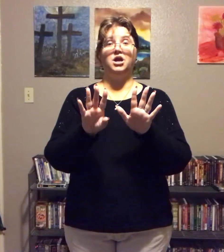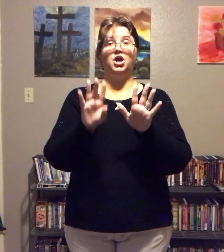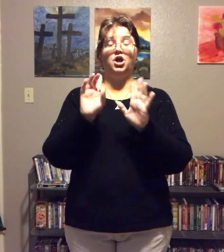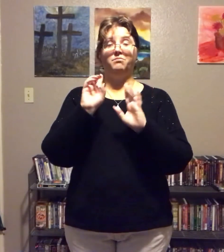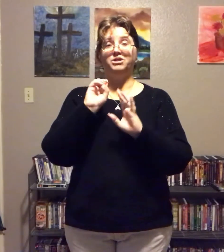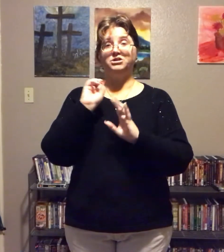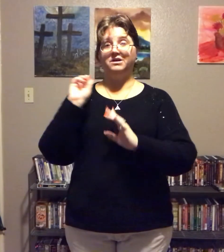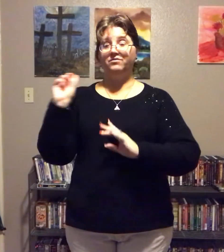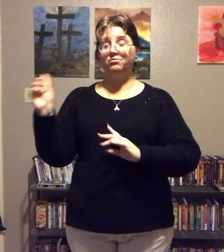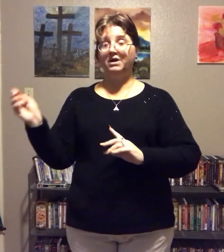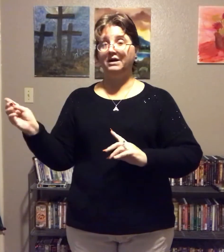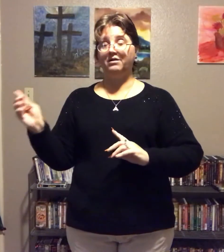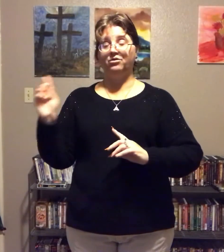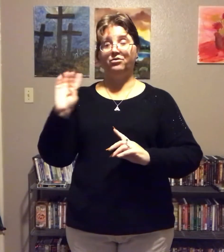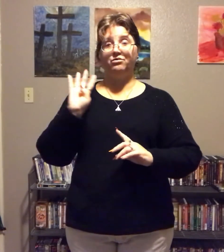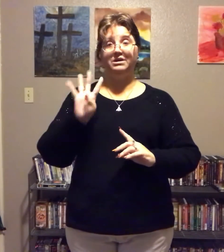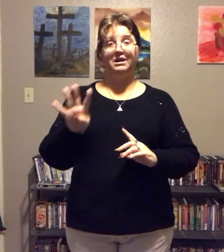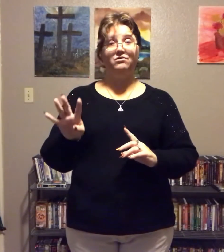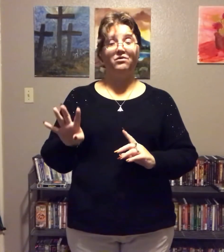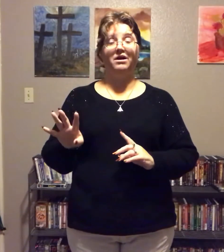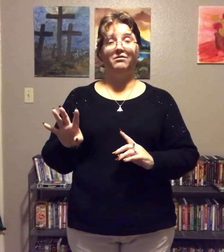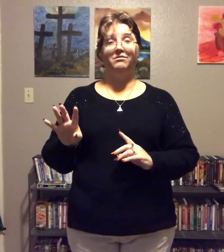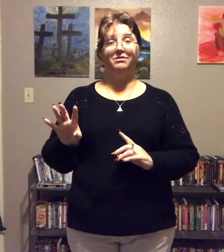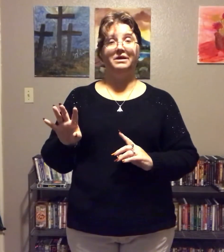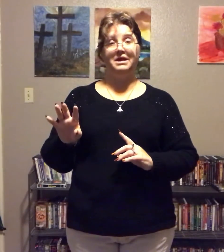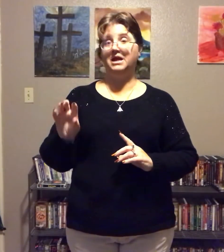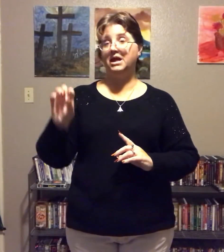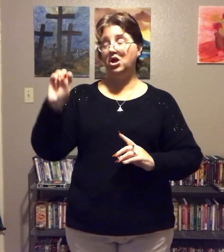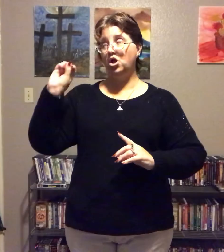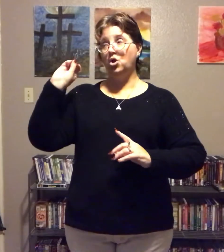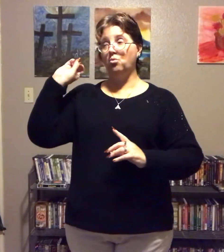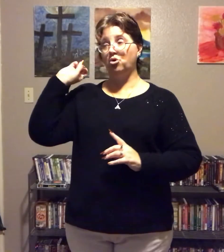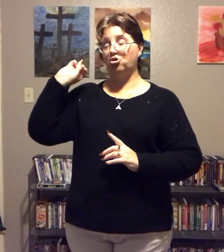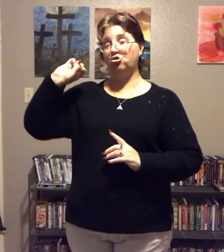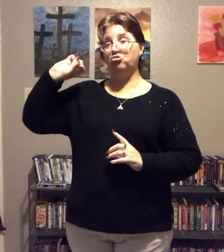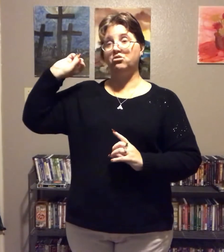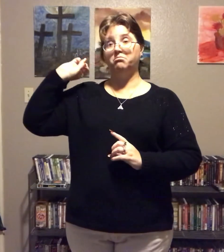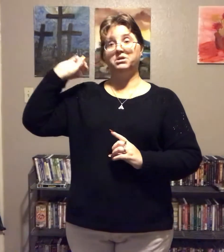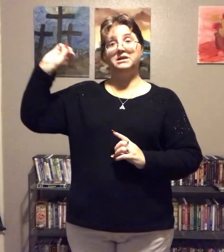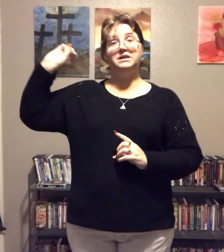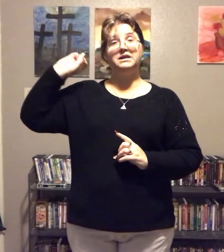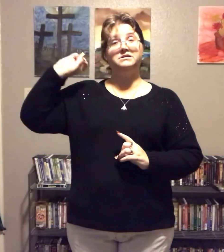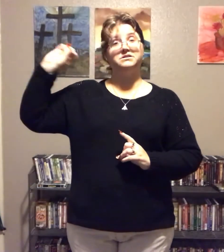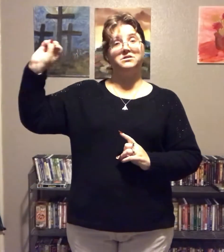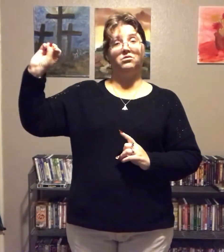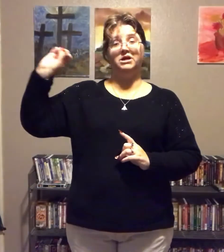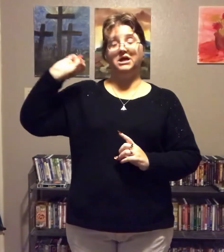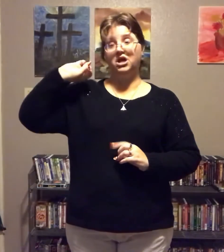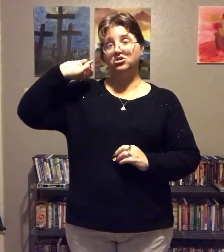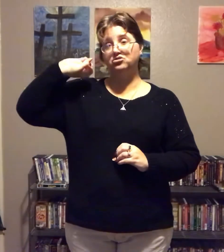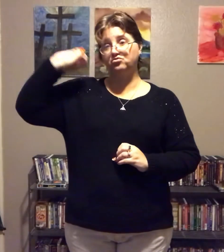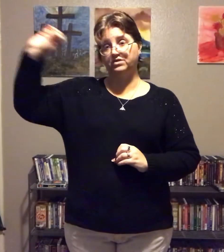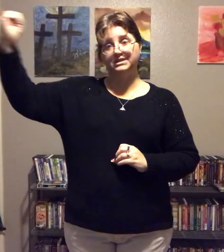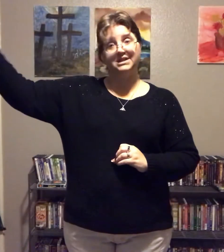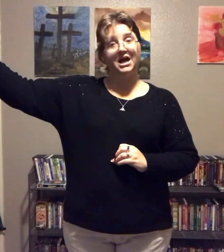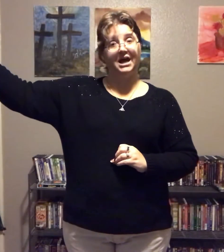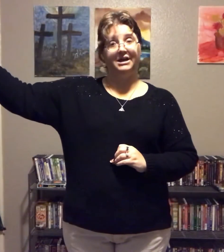But you give the ray down a 30-day trial where you completely and solely trust God.